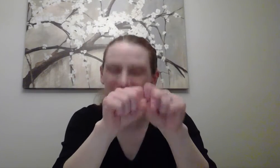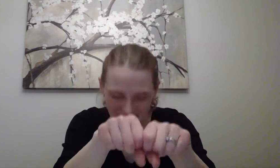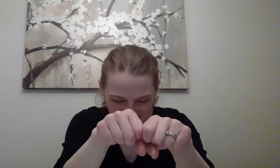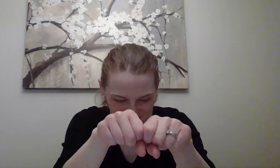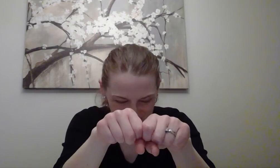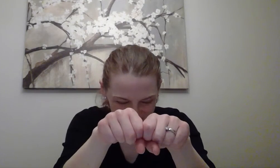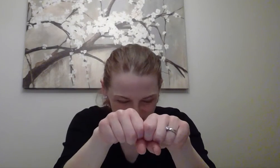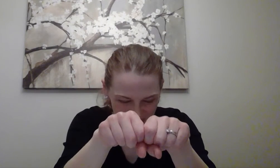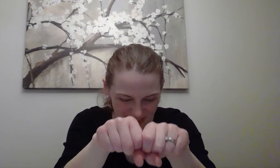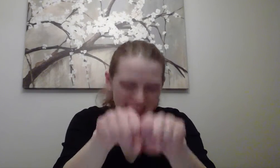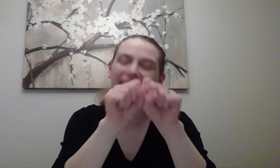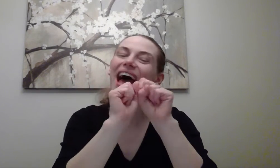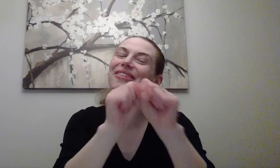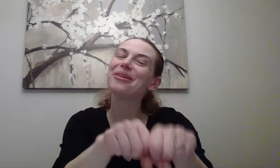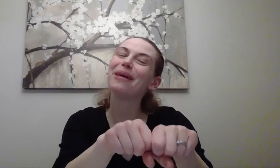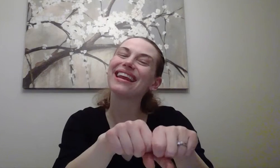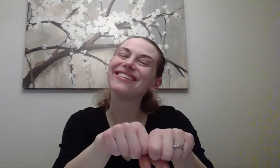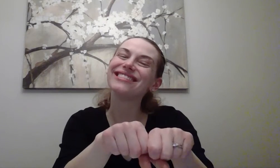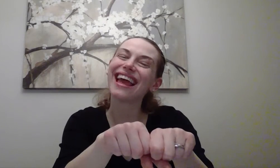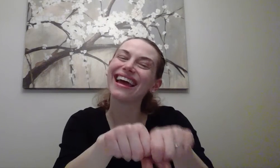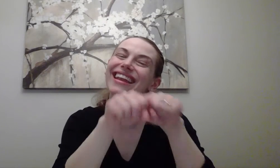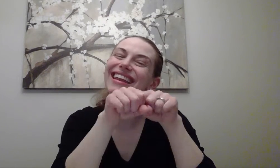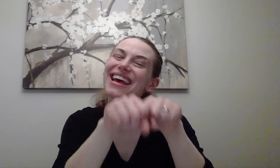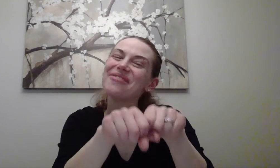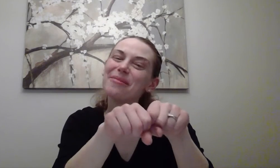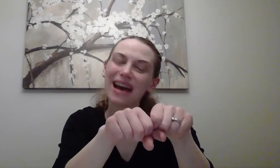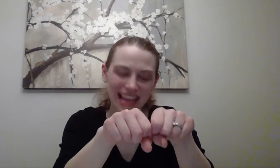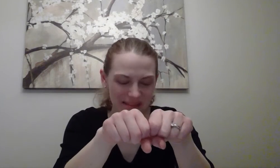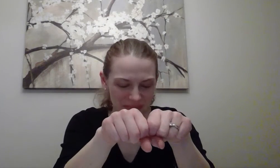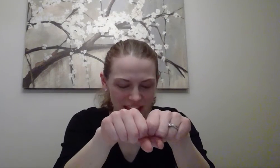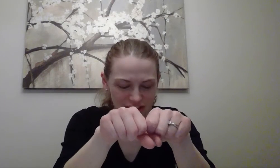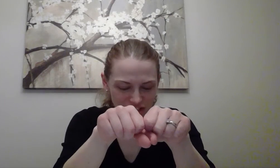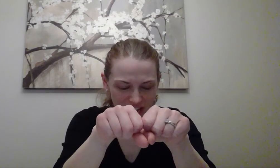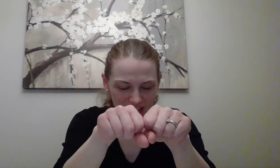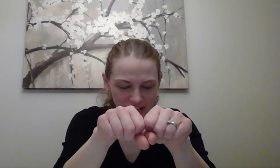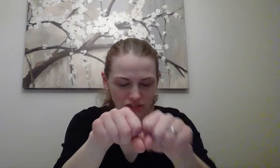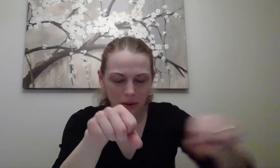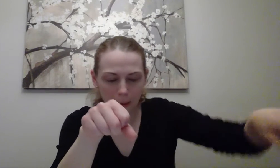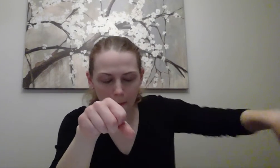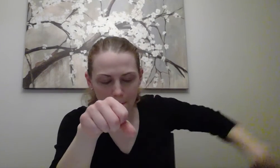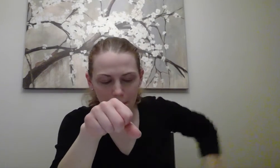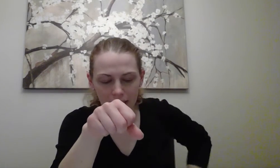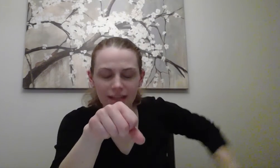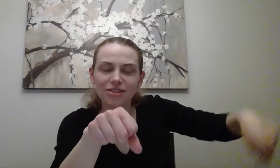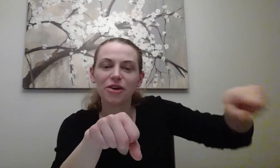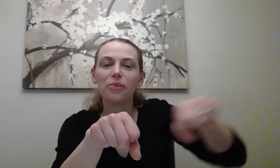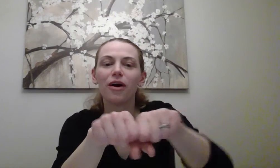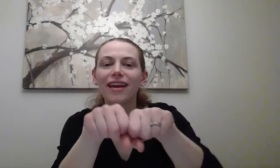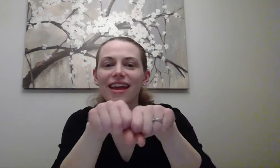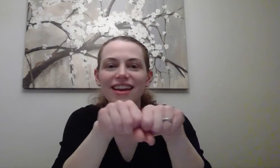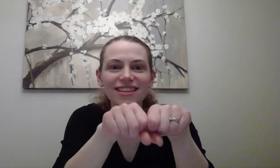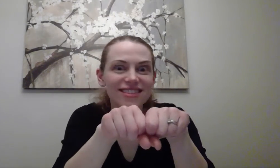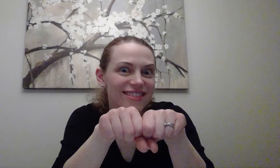rainbow. Everybody. say it. Everybody. Change buddy to one. And it's.